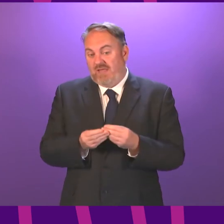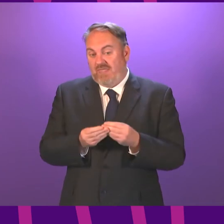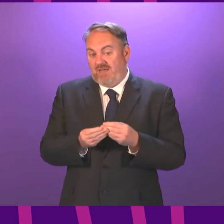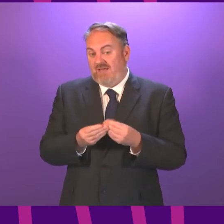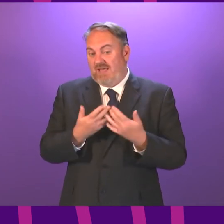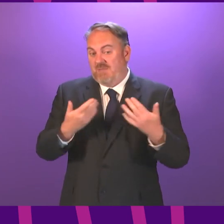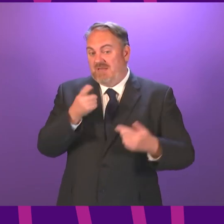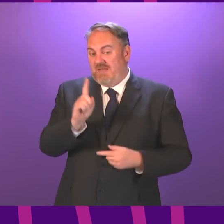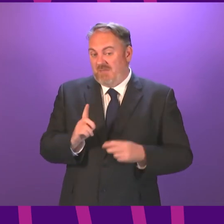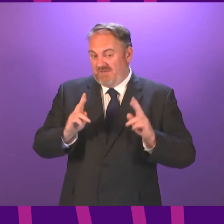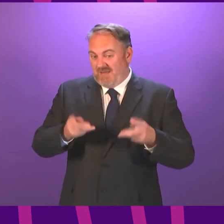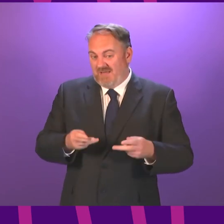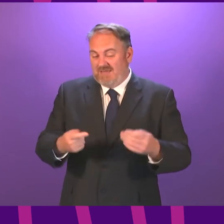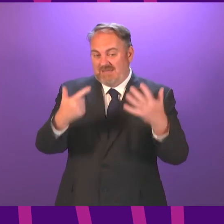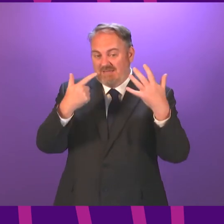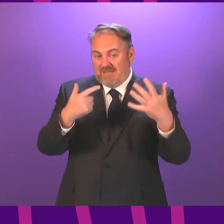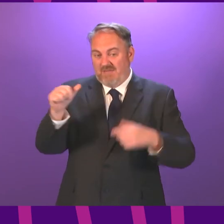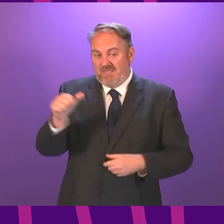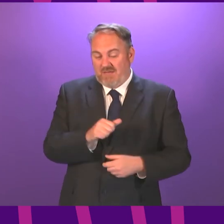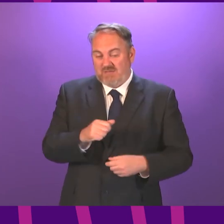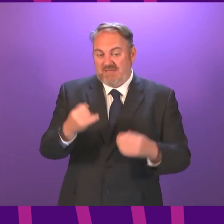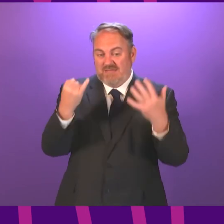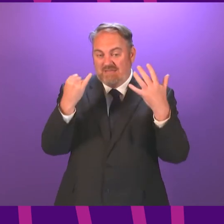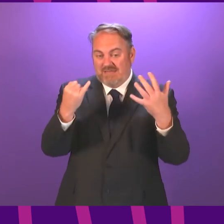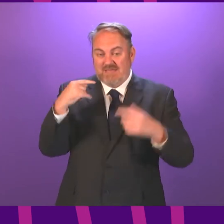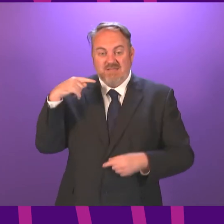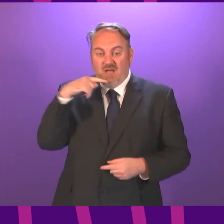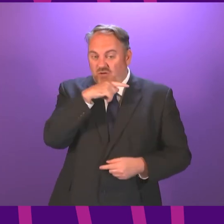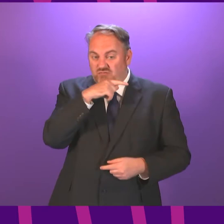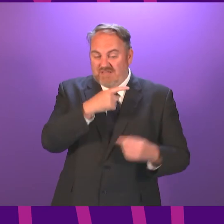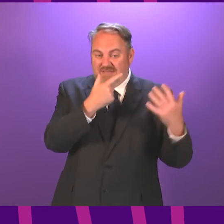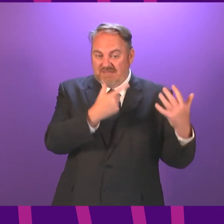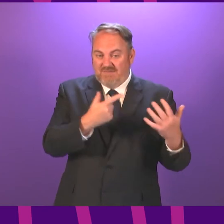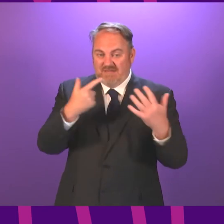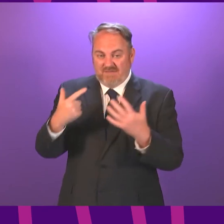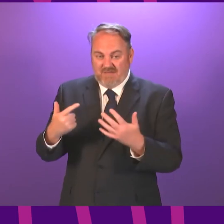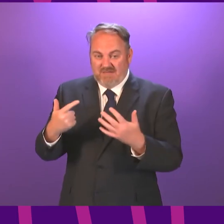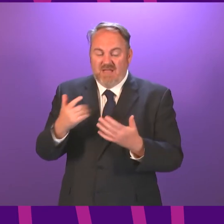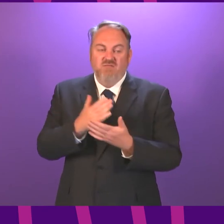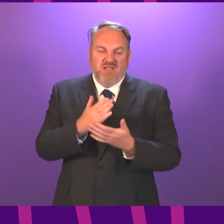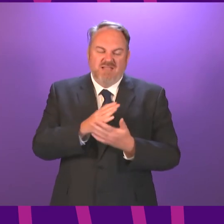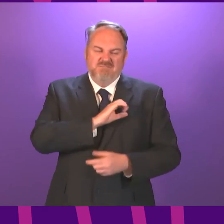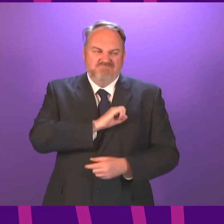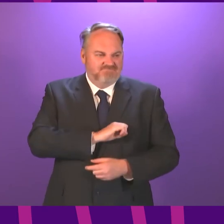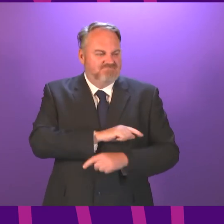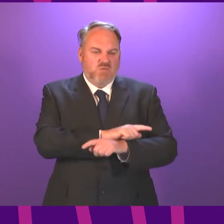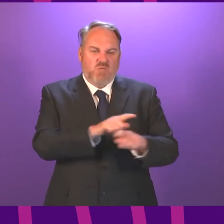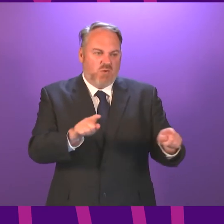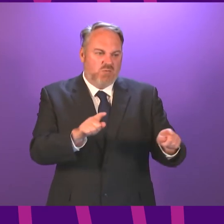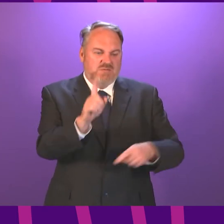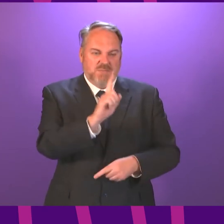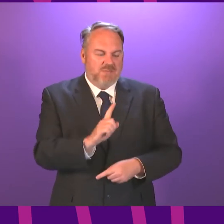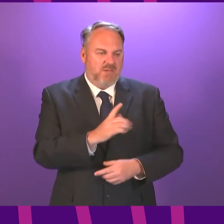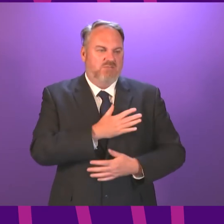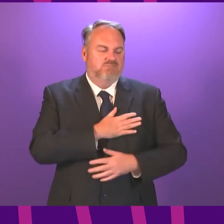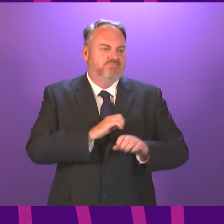definition remains 7,677. And, once again, my deepest condolences go to all those who have lost